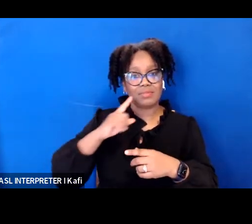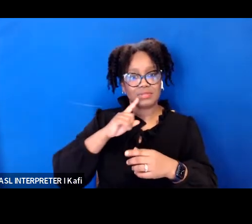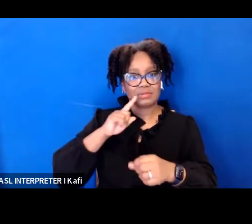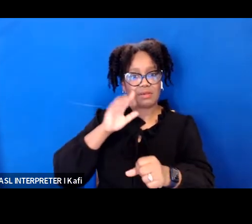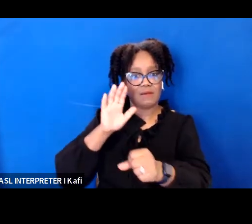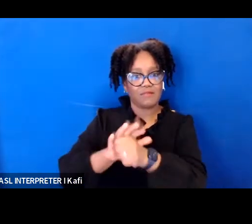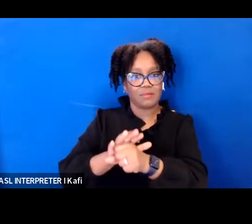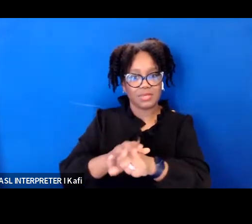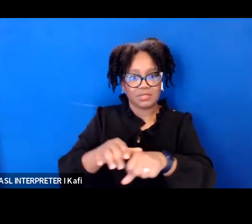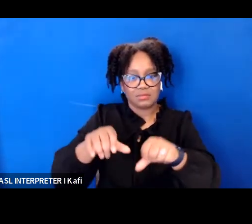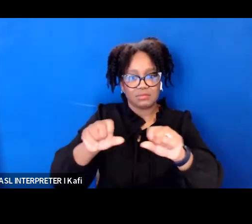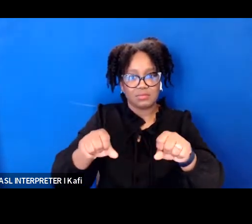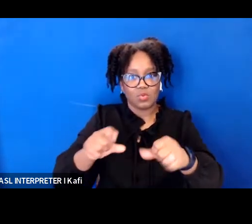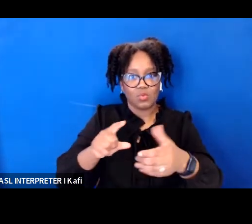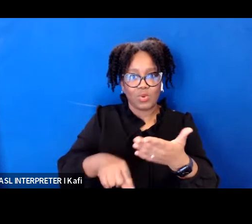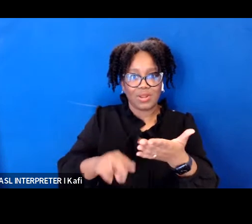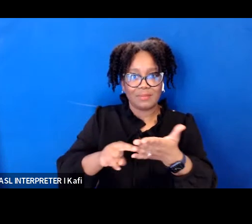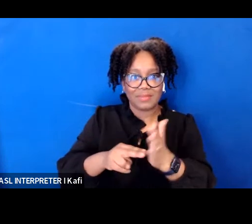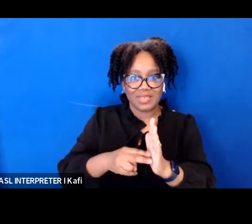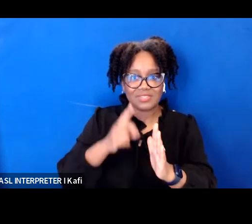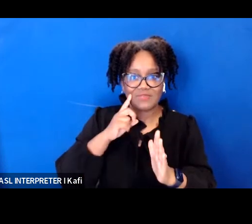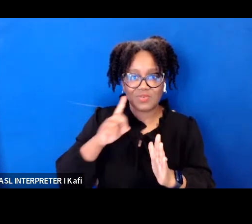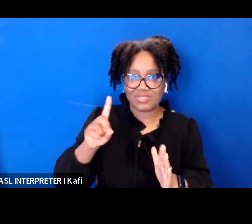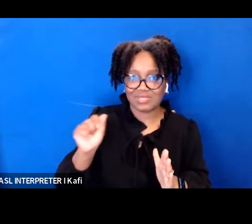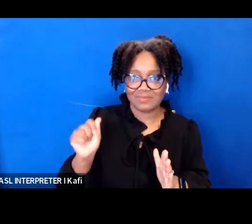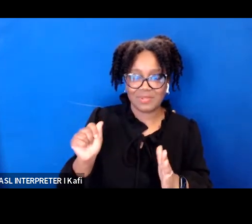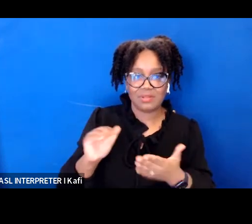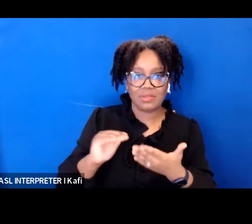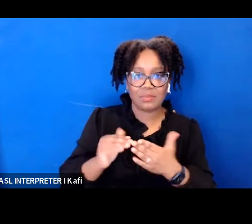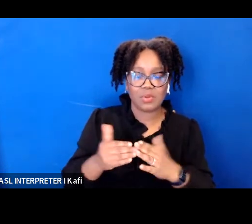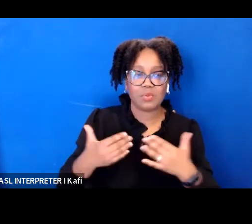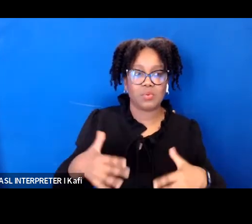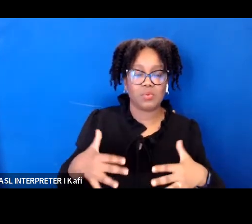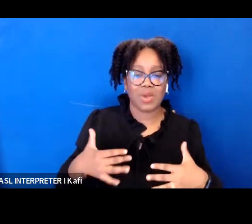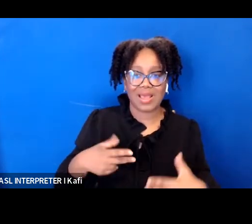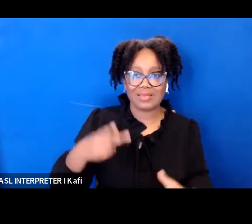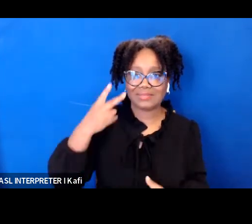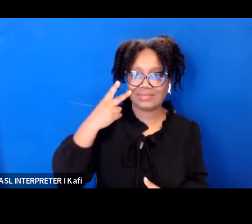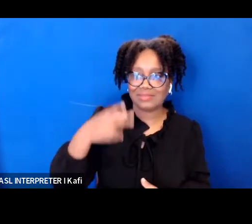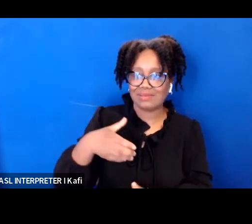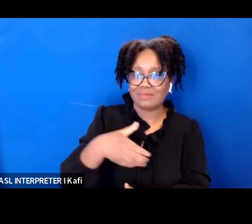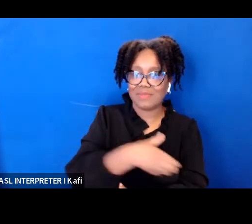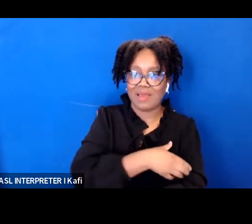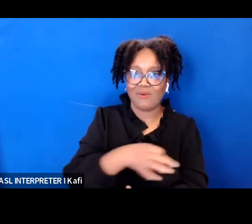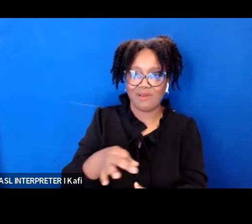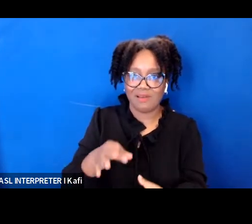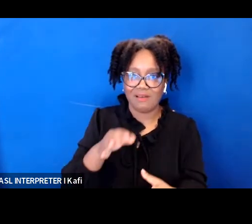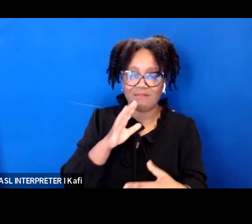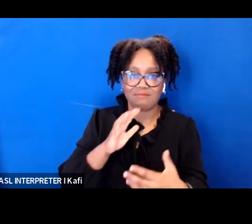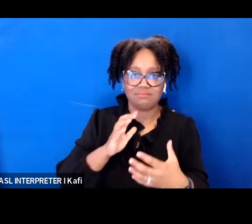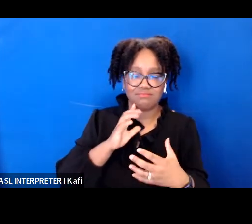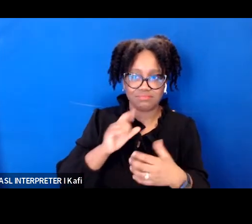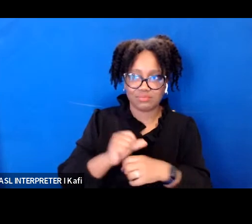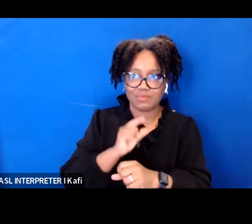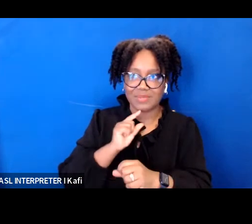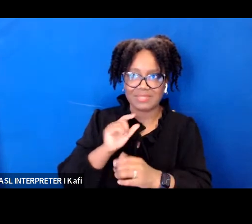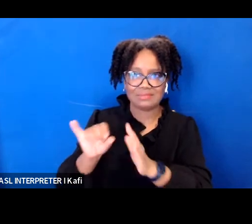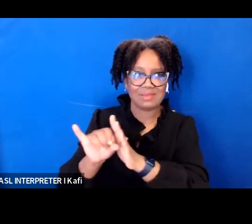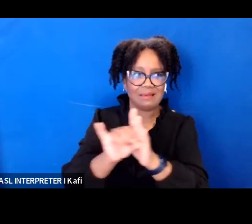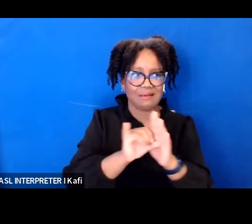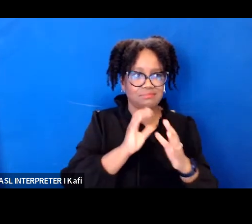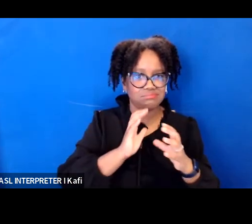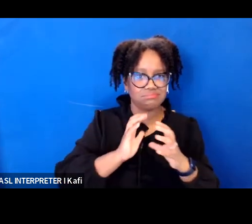community but for the black community i i see the power of intersectionality i see the power of